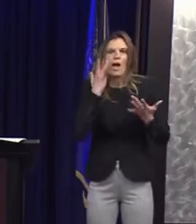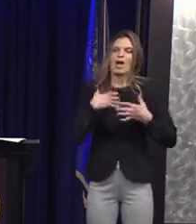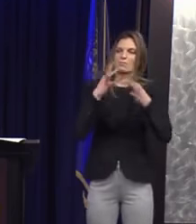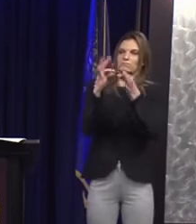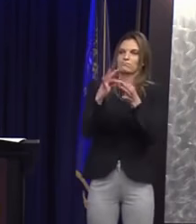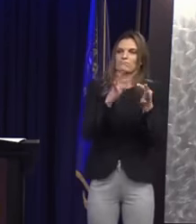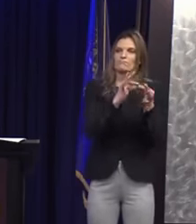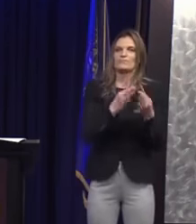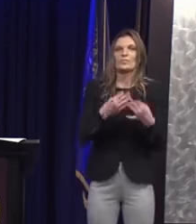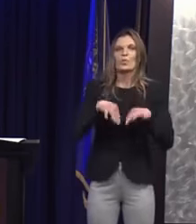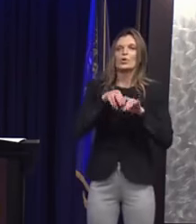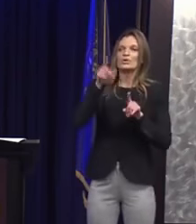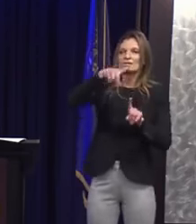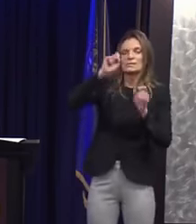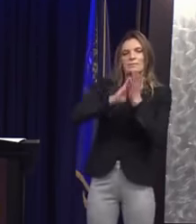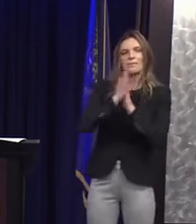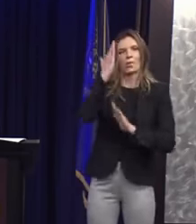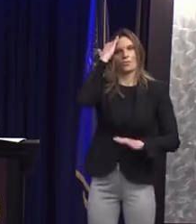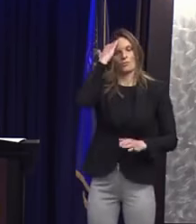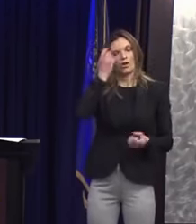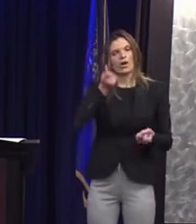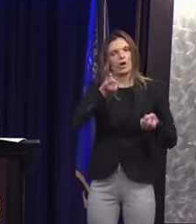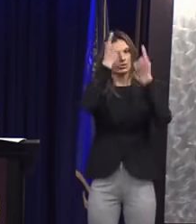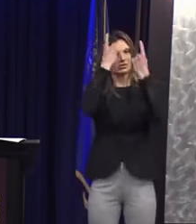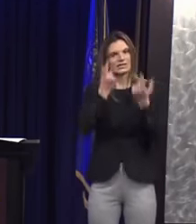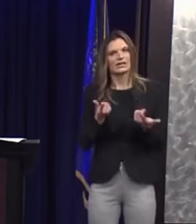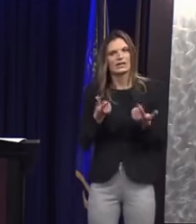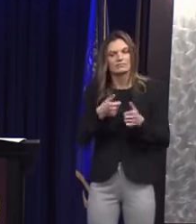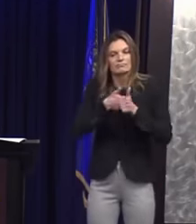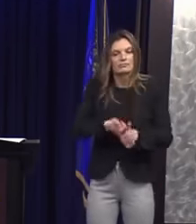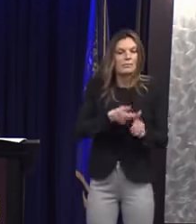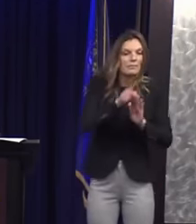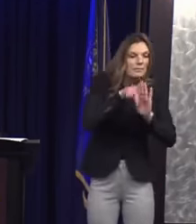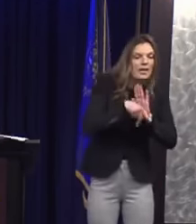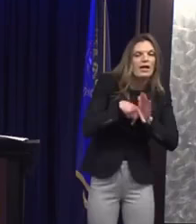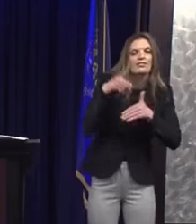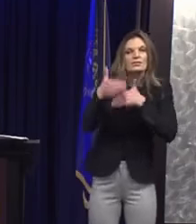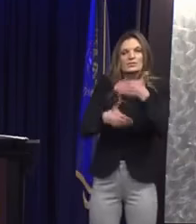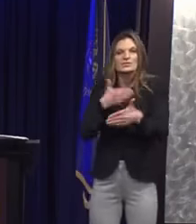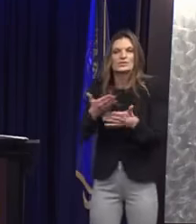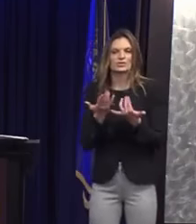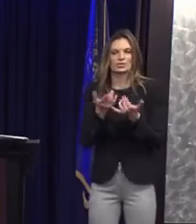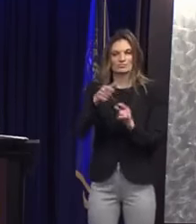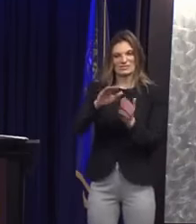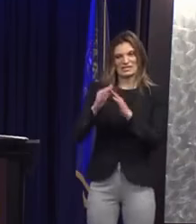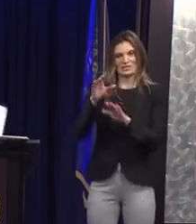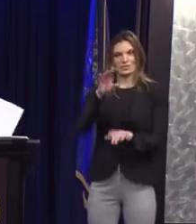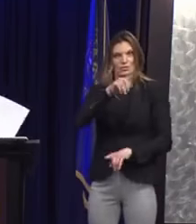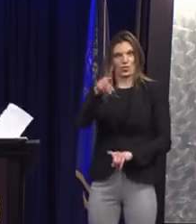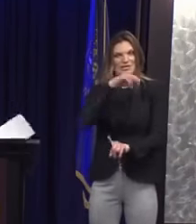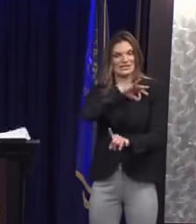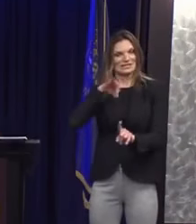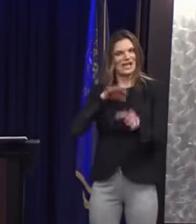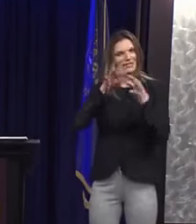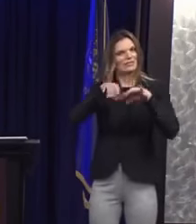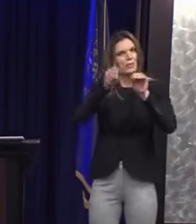improving education and training regarding policies and procedures for the City of Detroit staff.